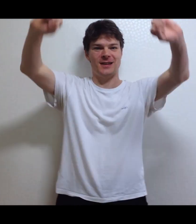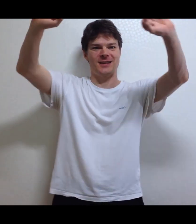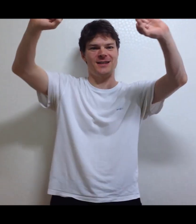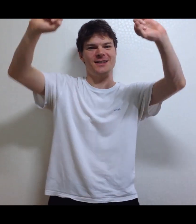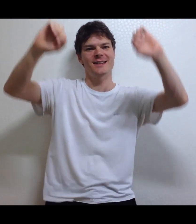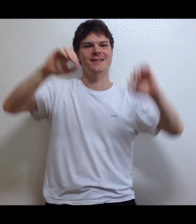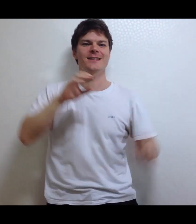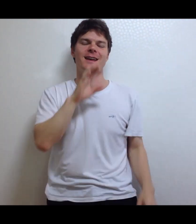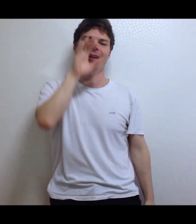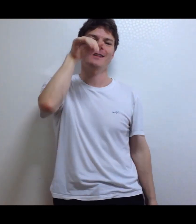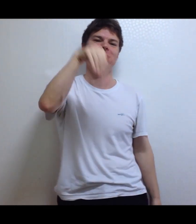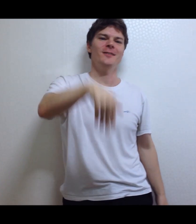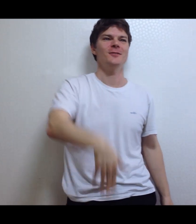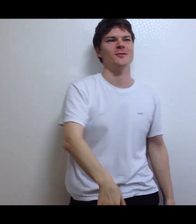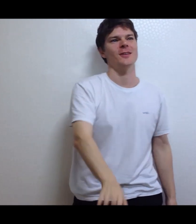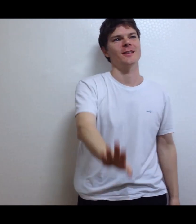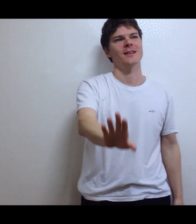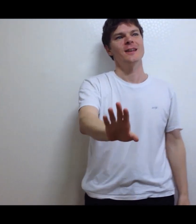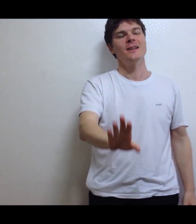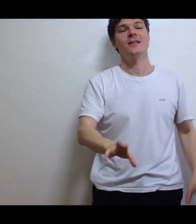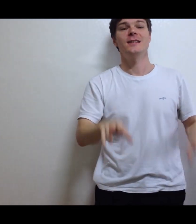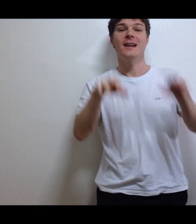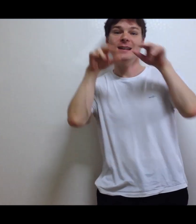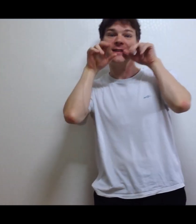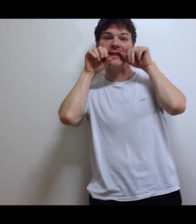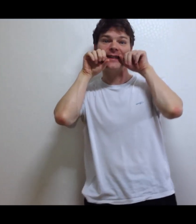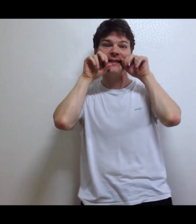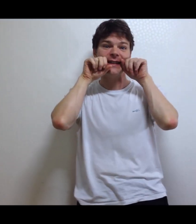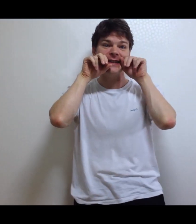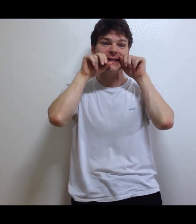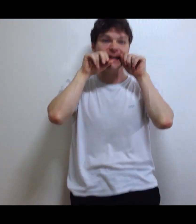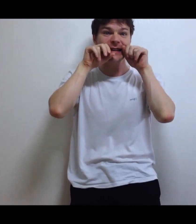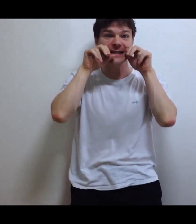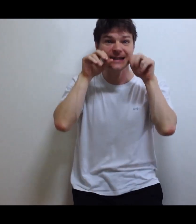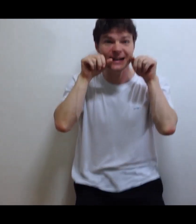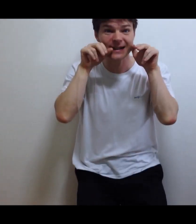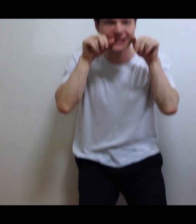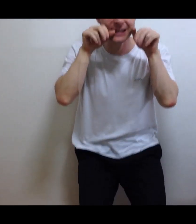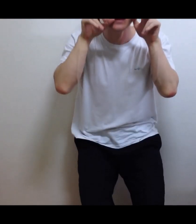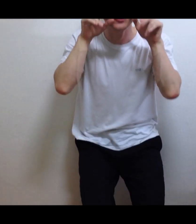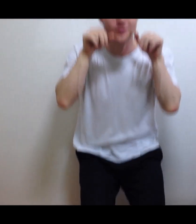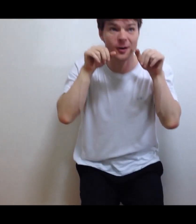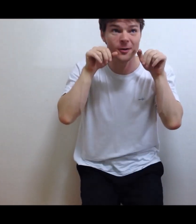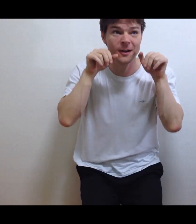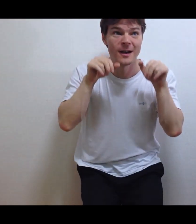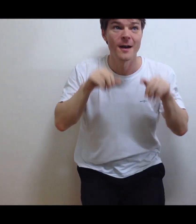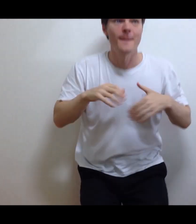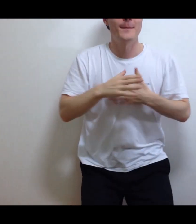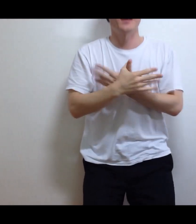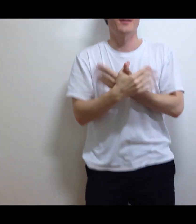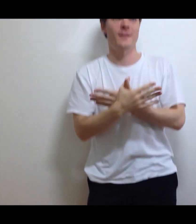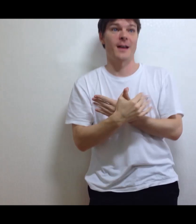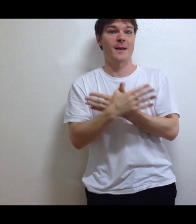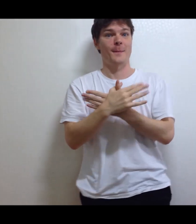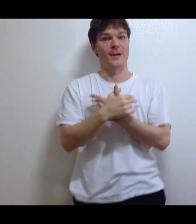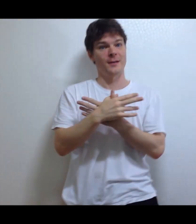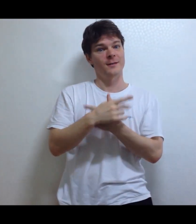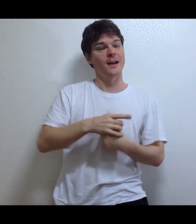tusks and she's got no trunk She doesn't hiss and she doesn't croak Butterfly, butterfly,